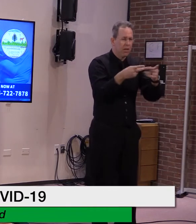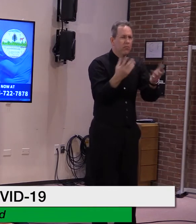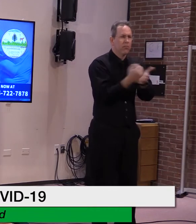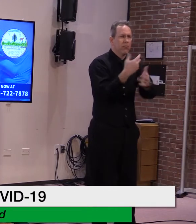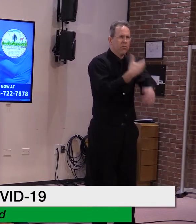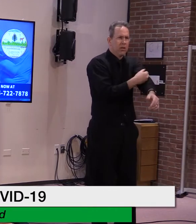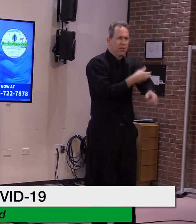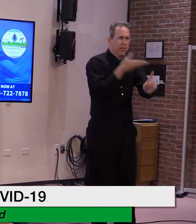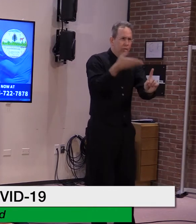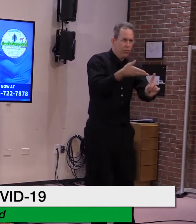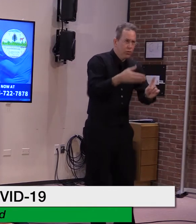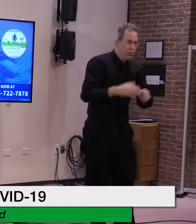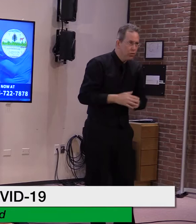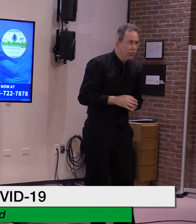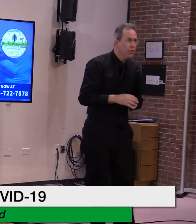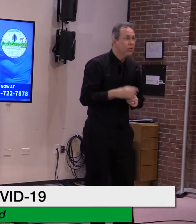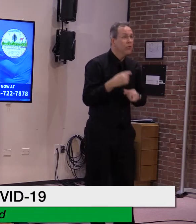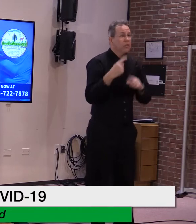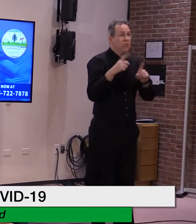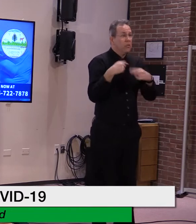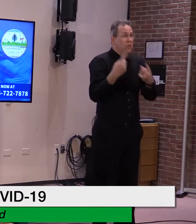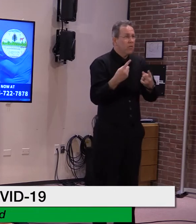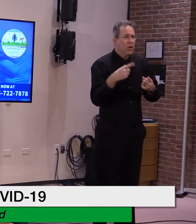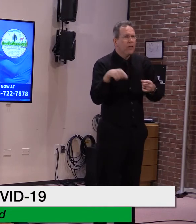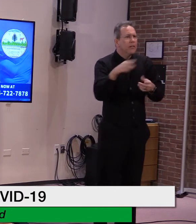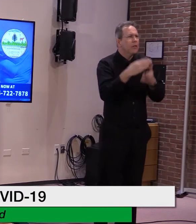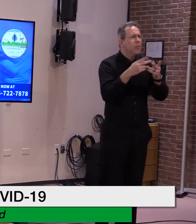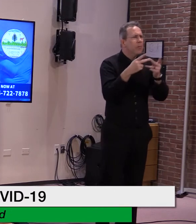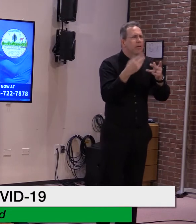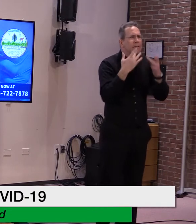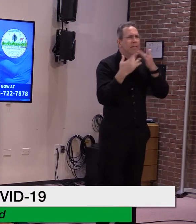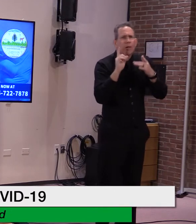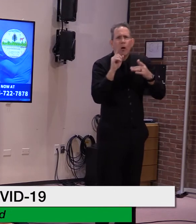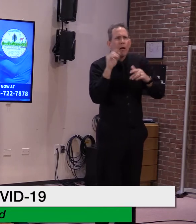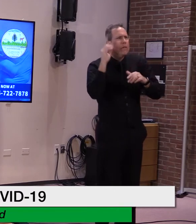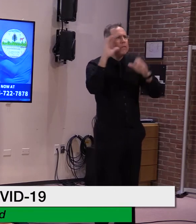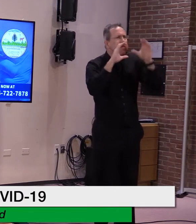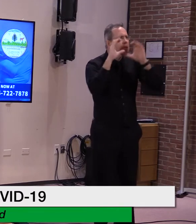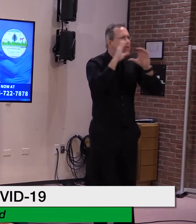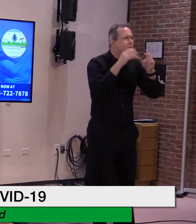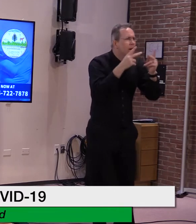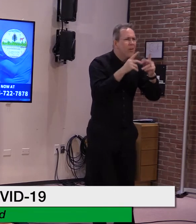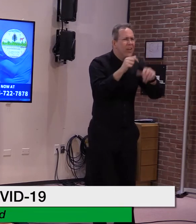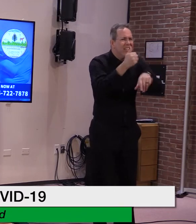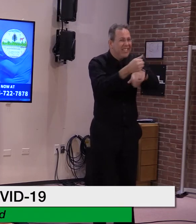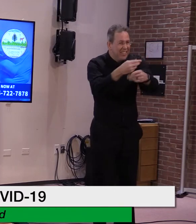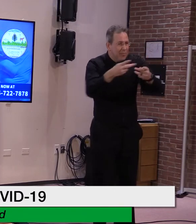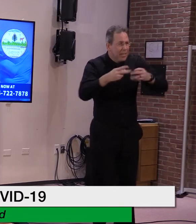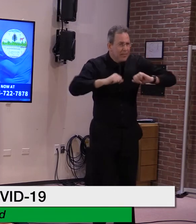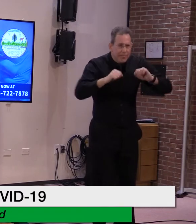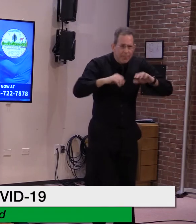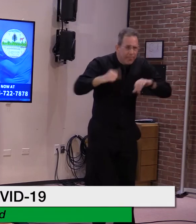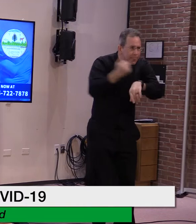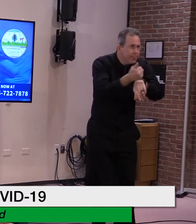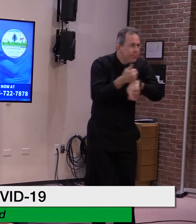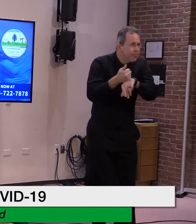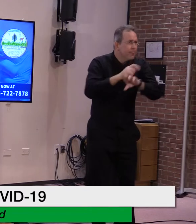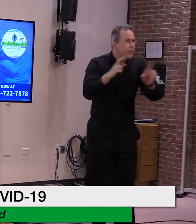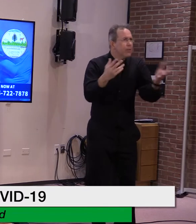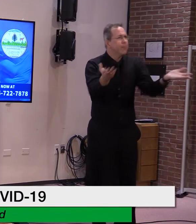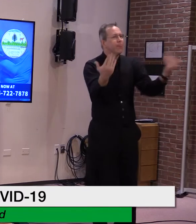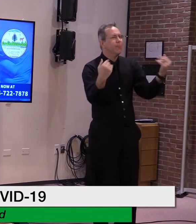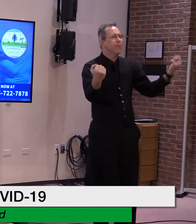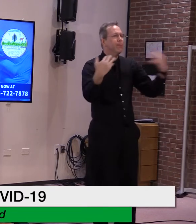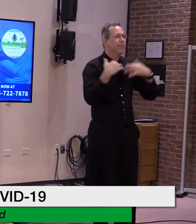make appointments at this time. We appreciate your patience as more sites are scheduled. As I said on Friday and previously,